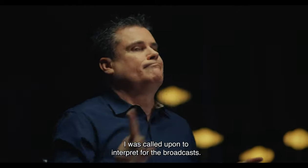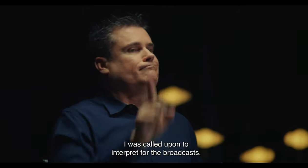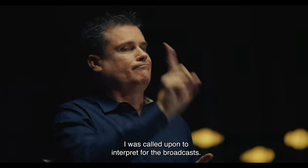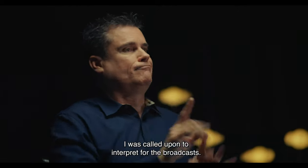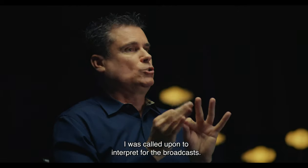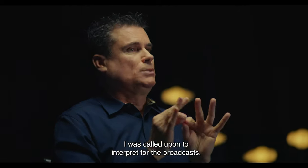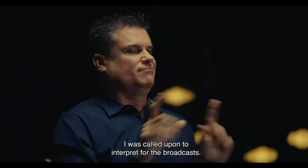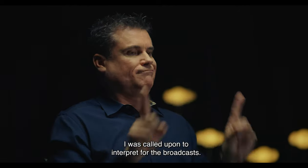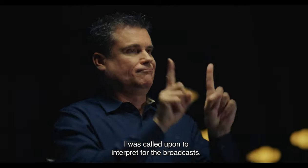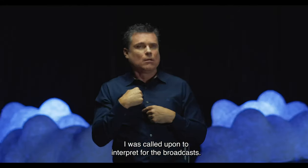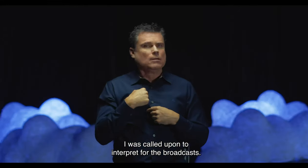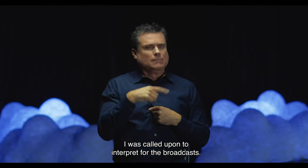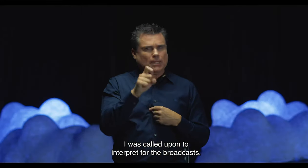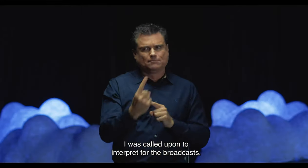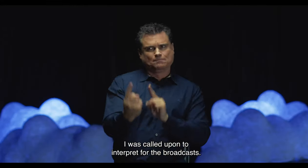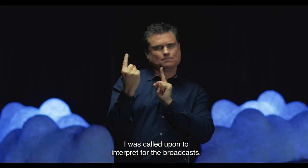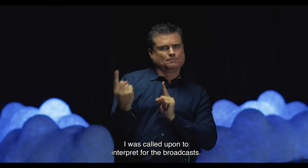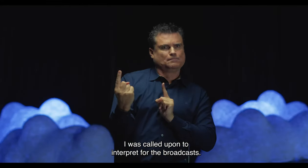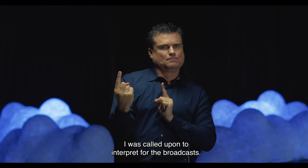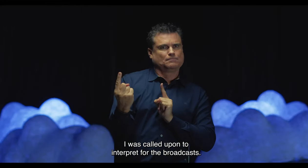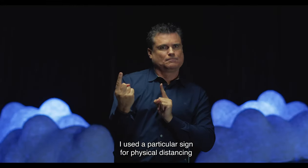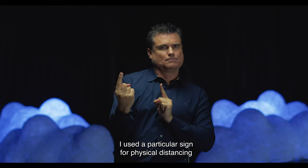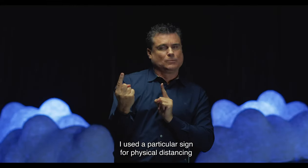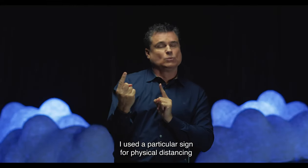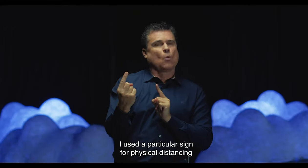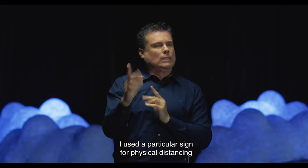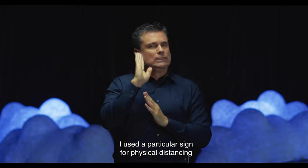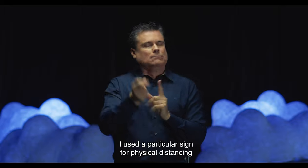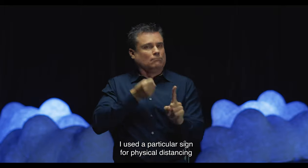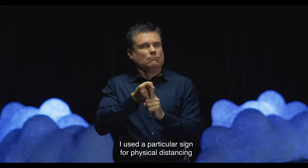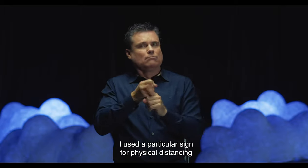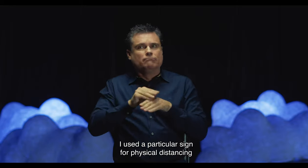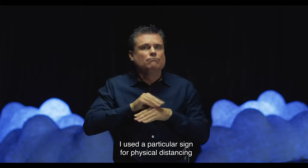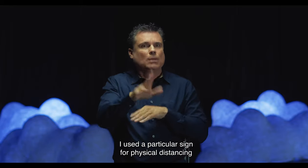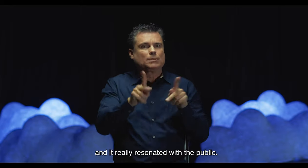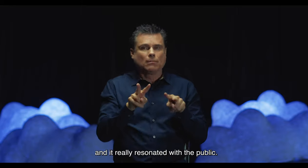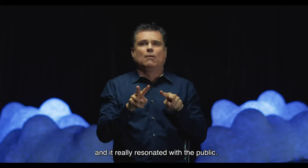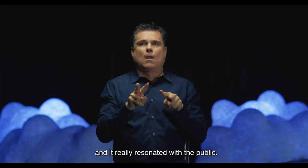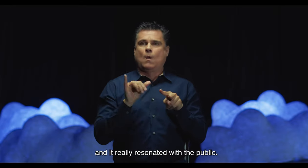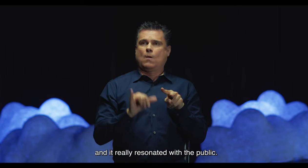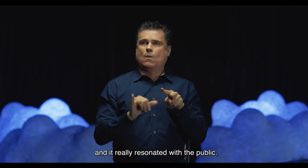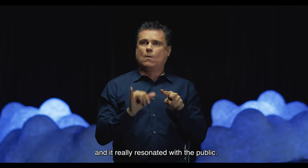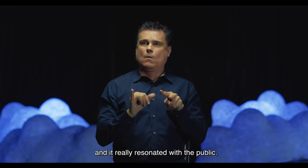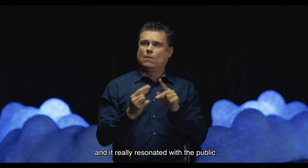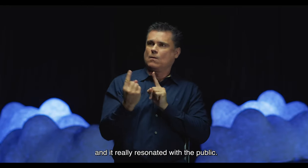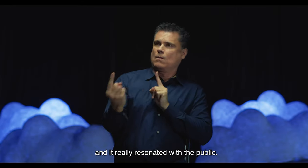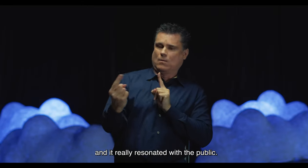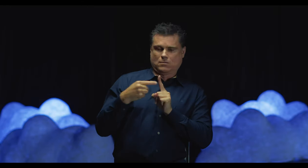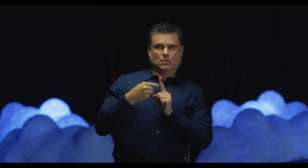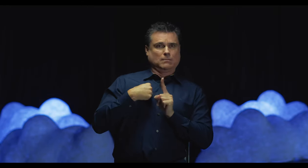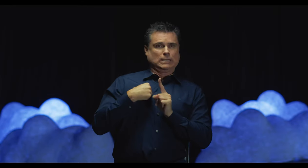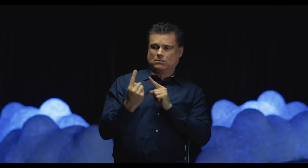I was called upon to interpret for the broadcasts. I used a particular sign for physical distancing, and it really resonated with the